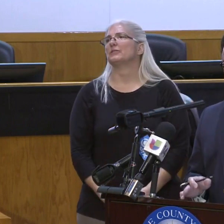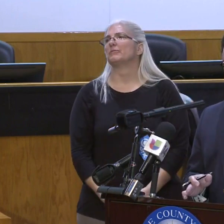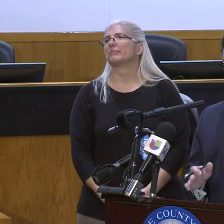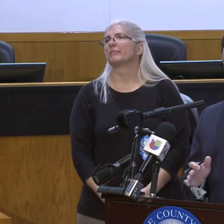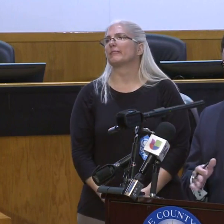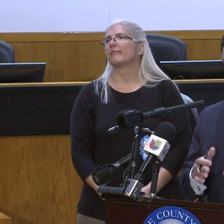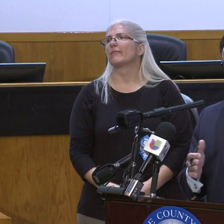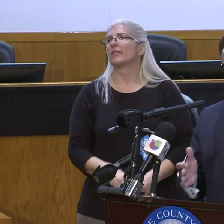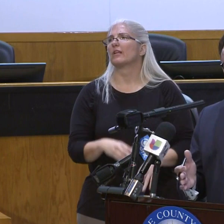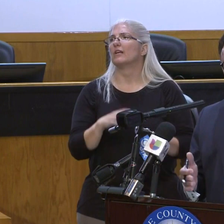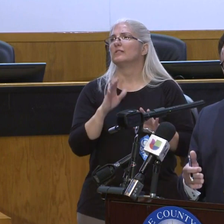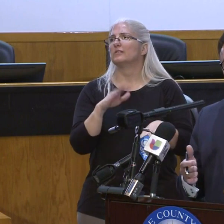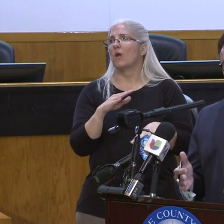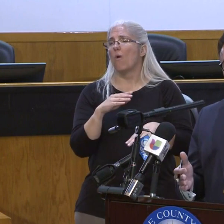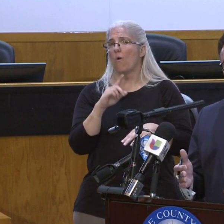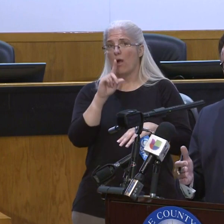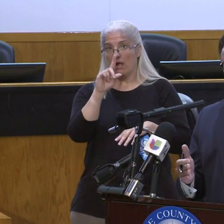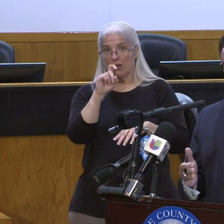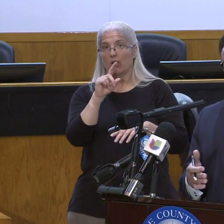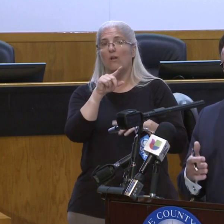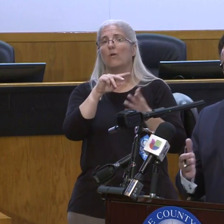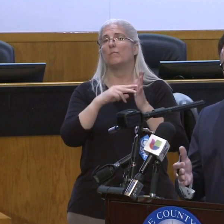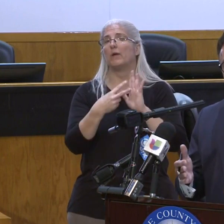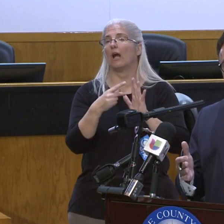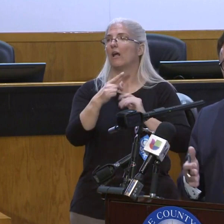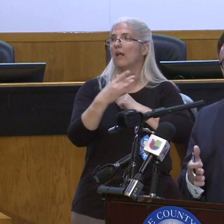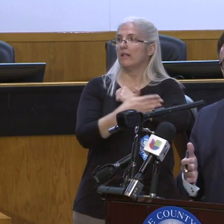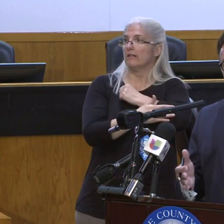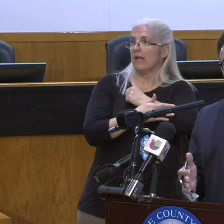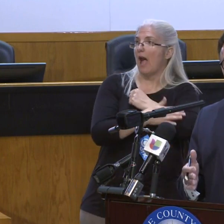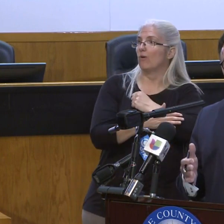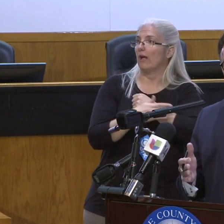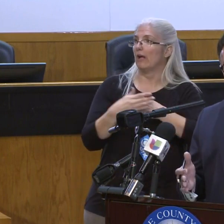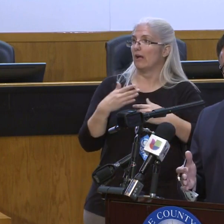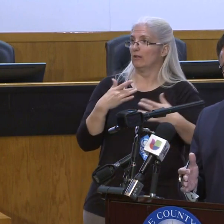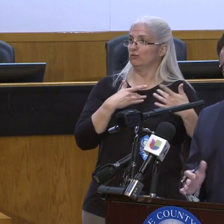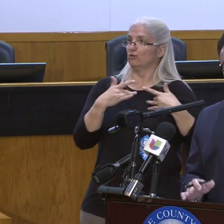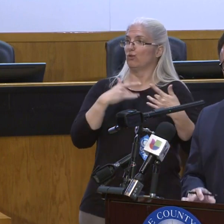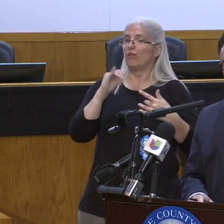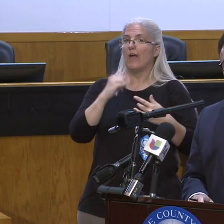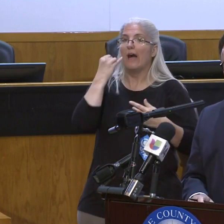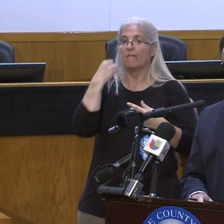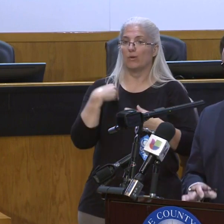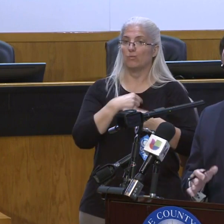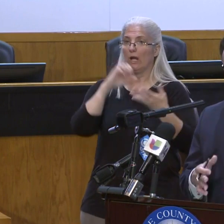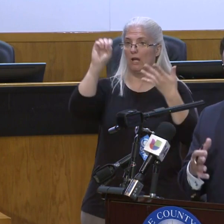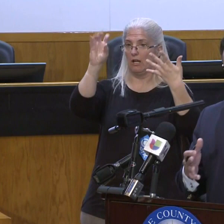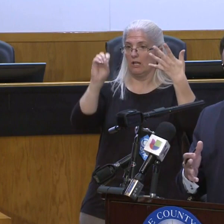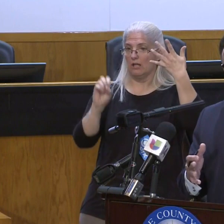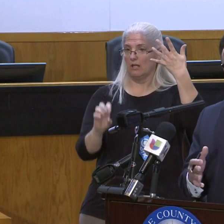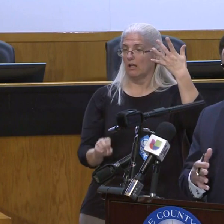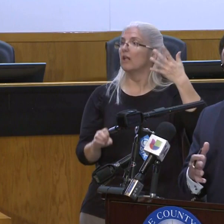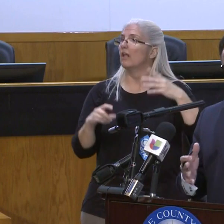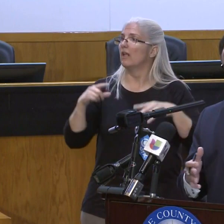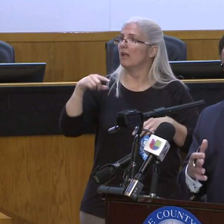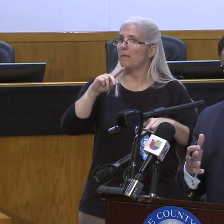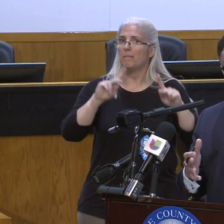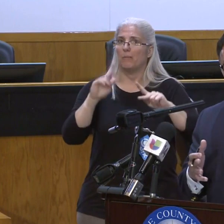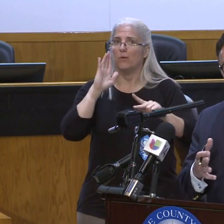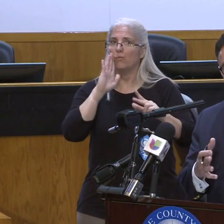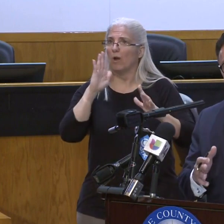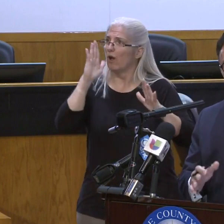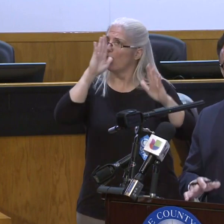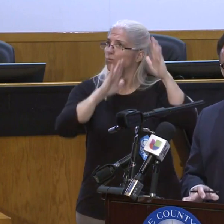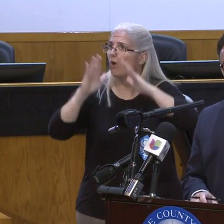if by providing this information that we will create some concern within the public about whether or not